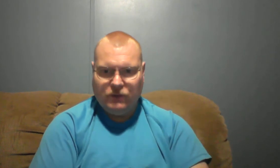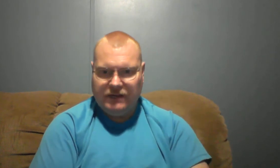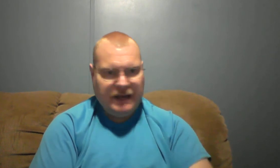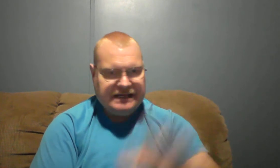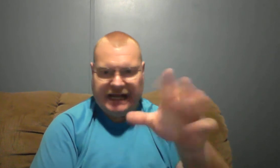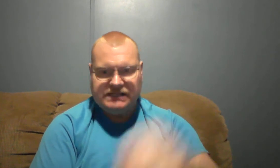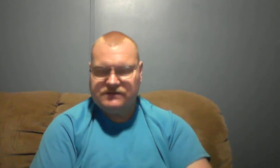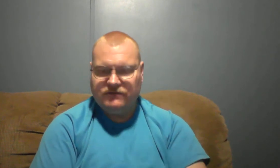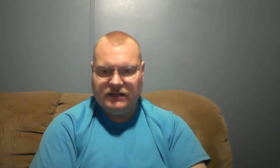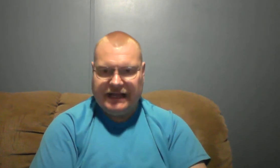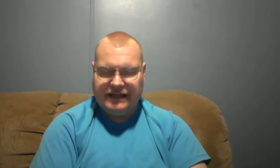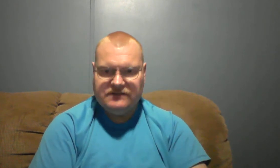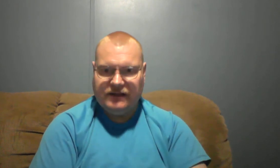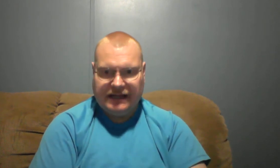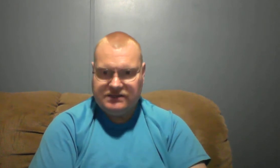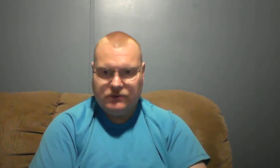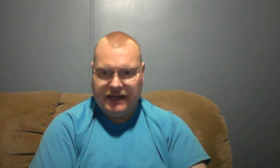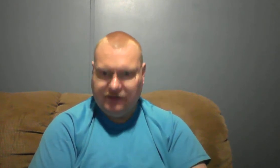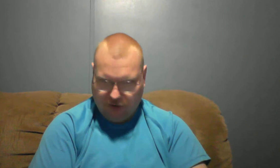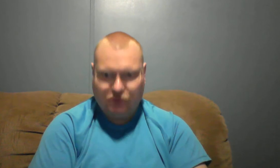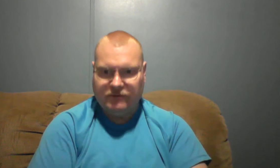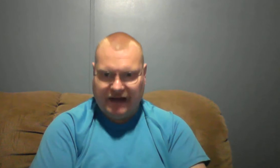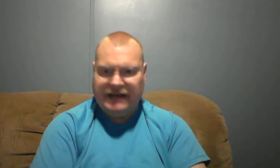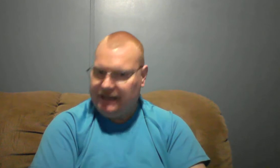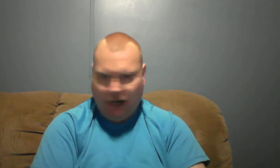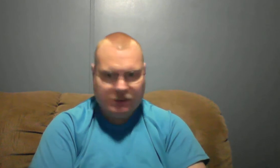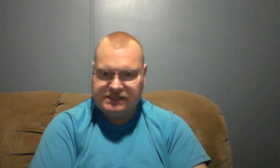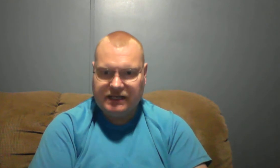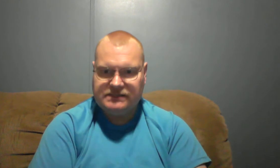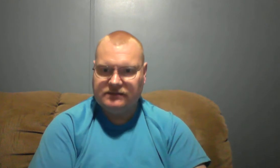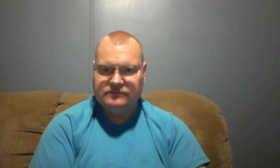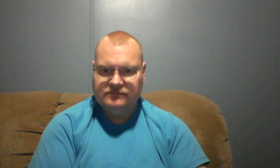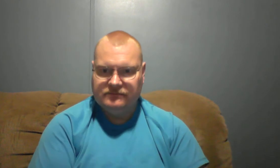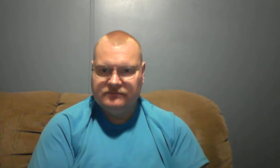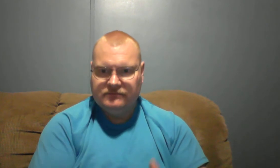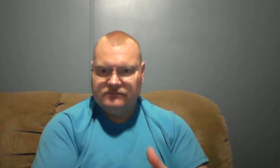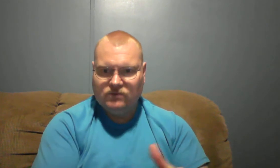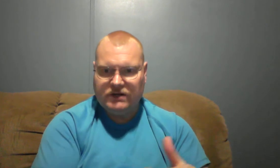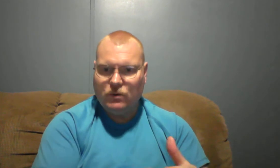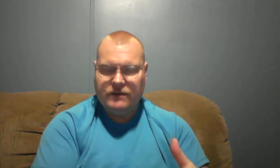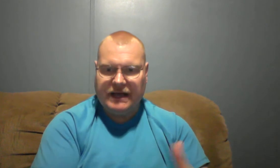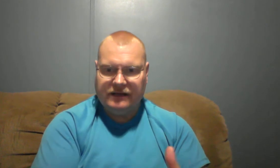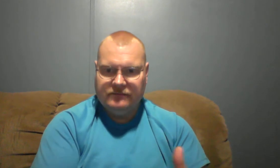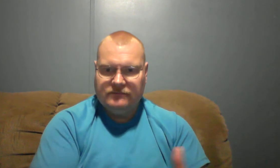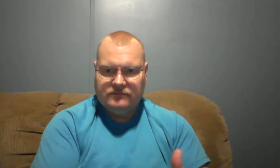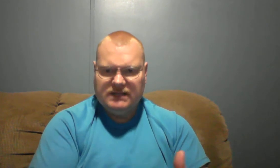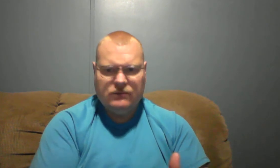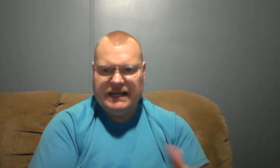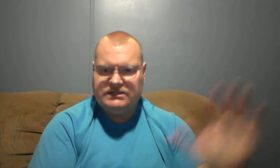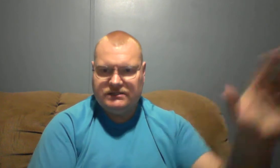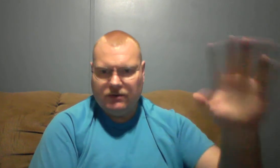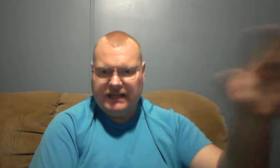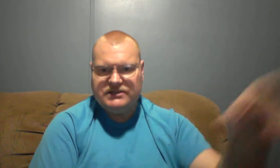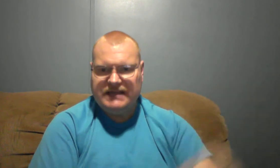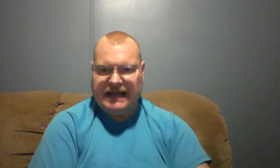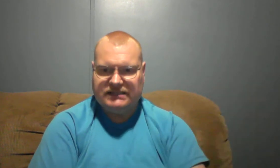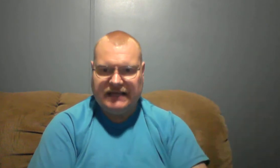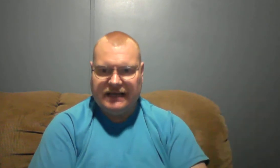can pay taxes for the land. That's right. That's okay. Lord will provide. He always does. Don't have to worry about it. Don't need you. Don't need your tax status.